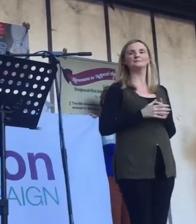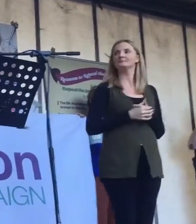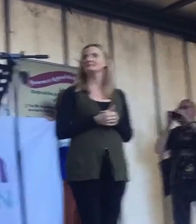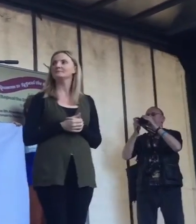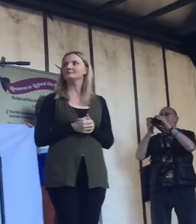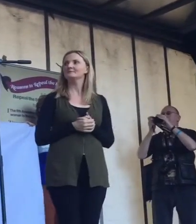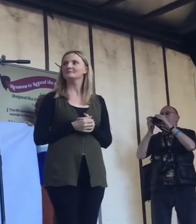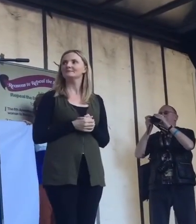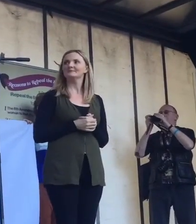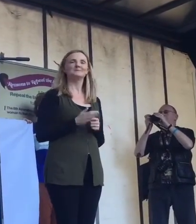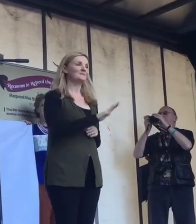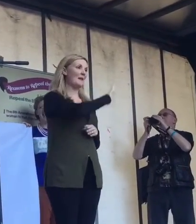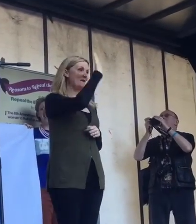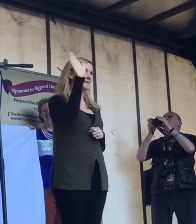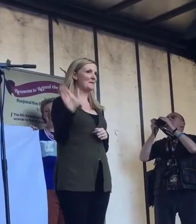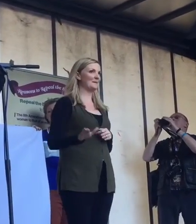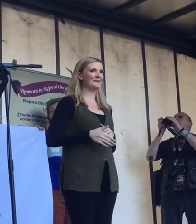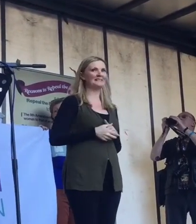Hello, hello